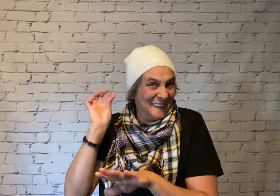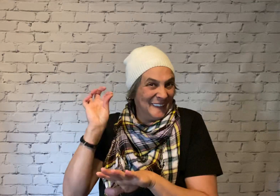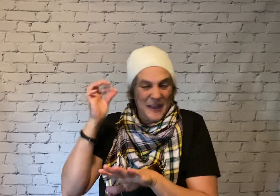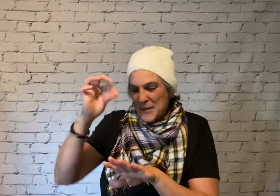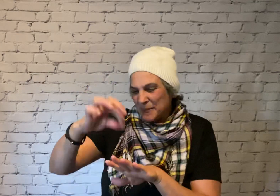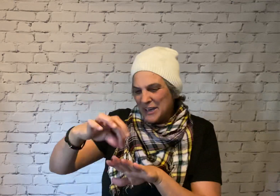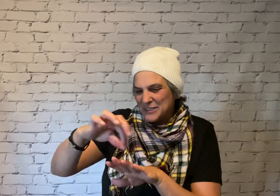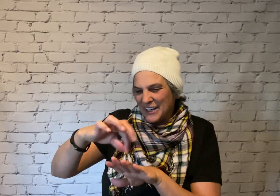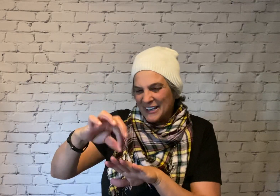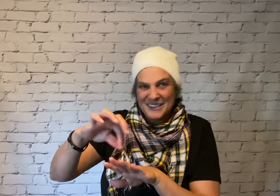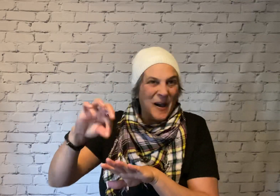Paint your nails.